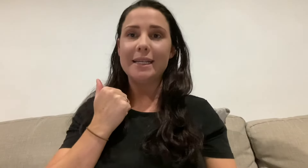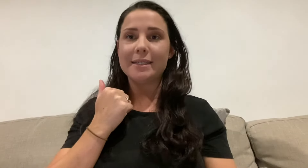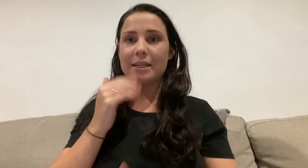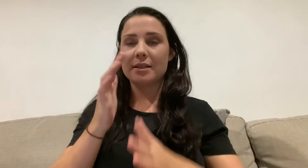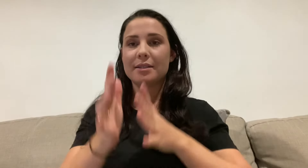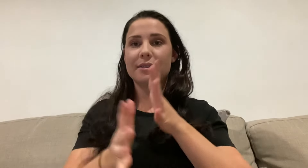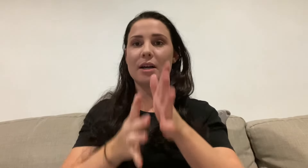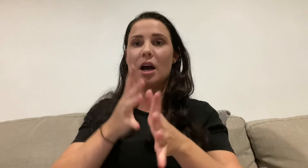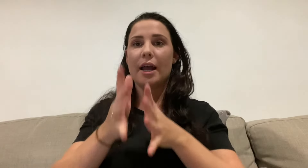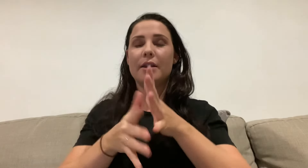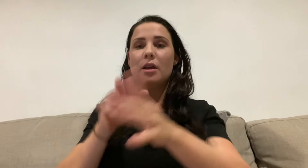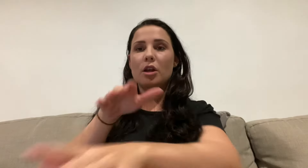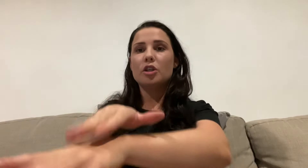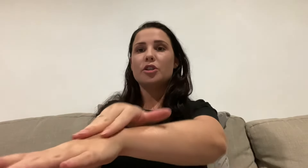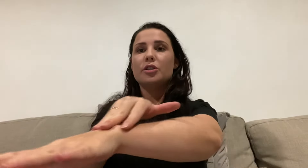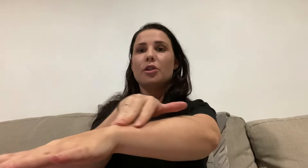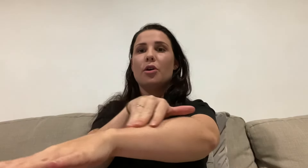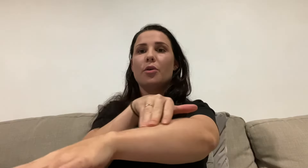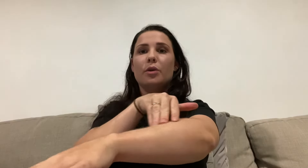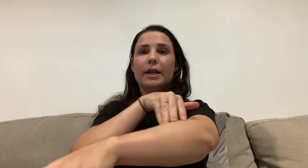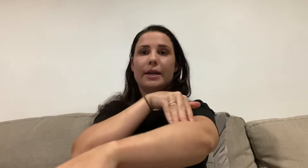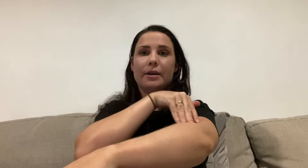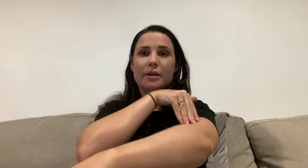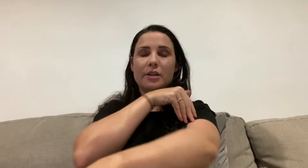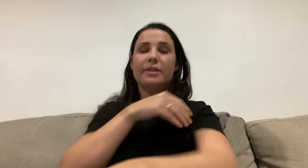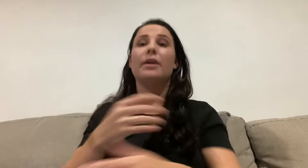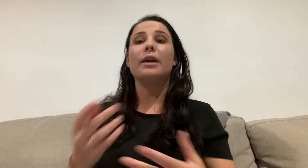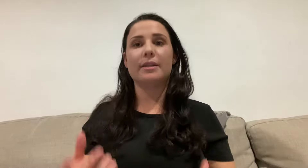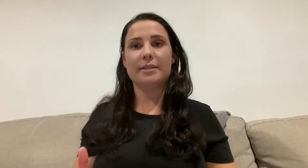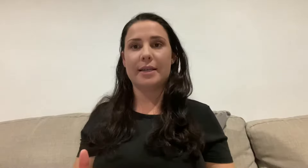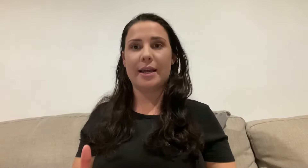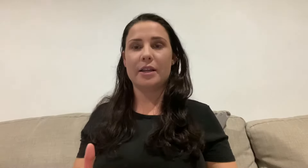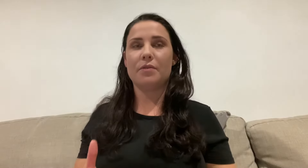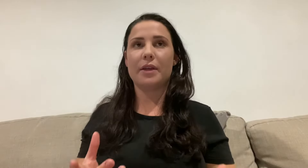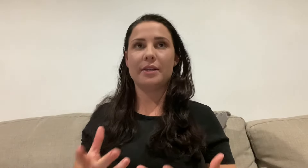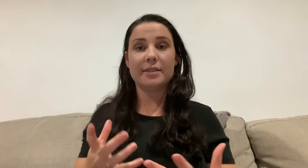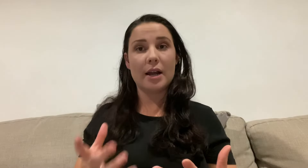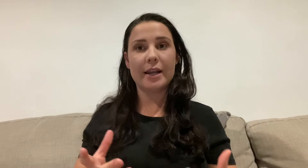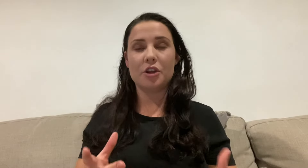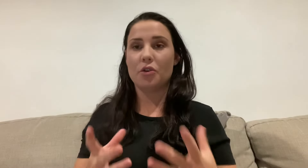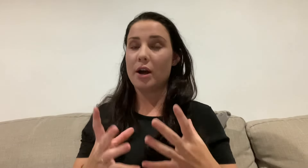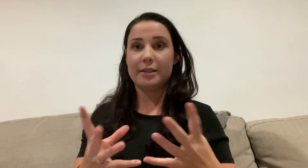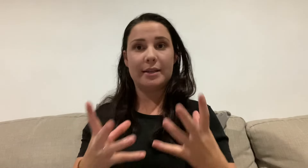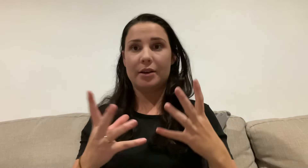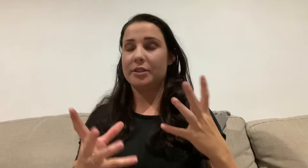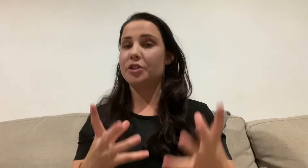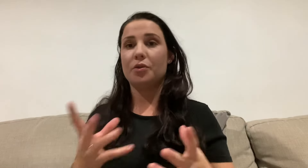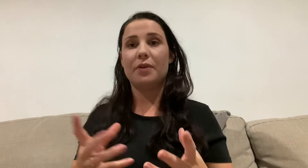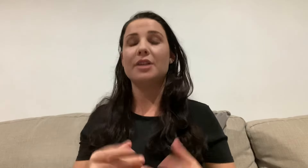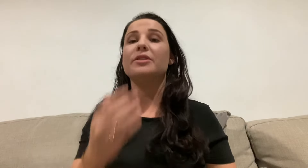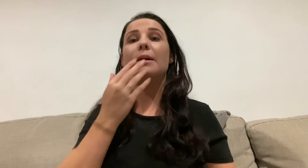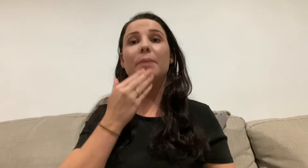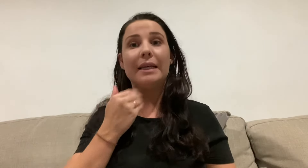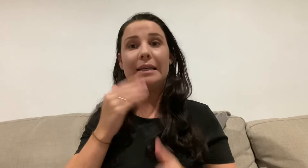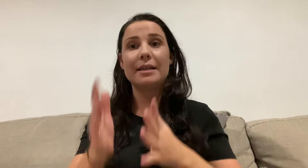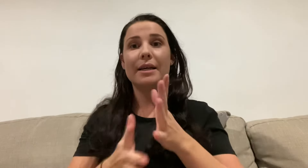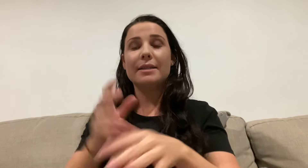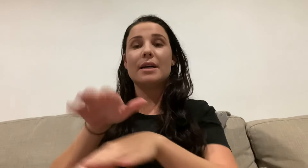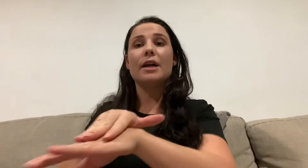sign slowly. So they'll understand if they're signing and you're not understanding because it's too fast. You say, please sign